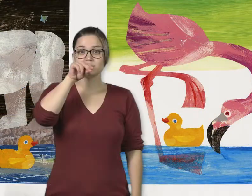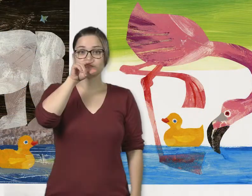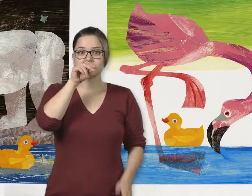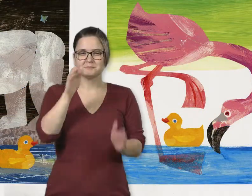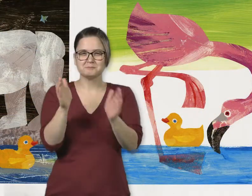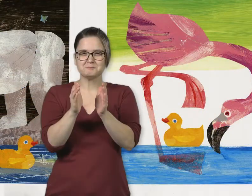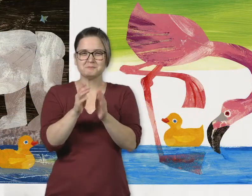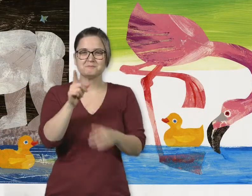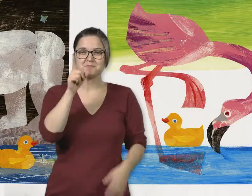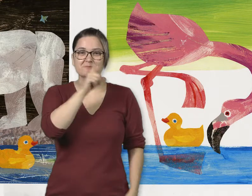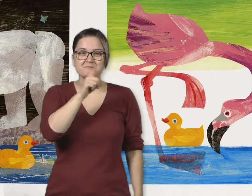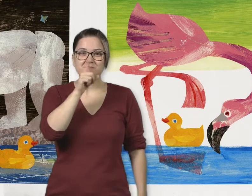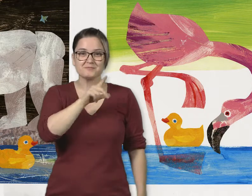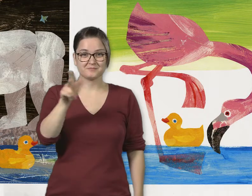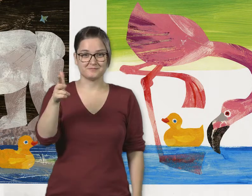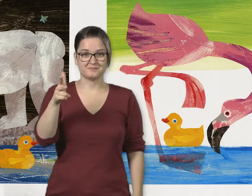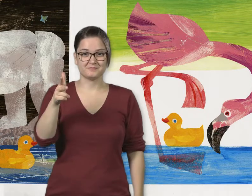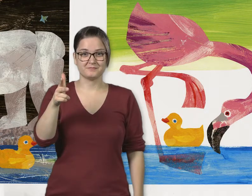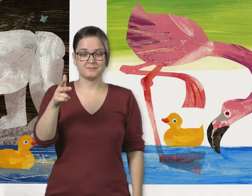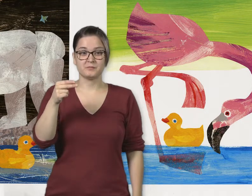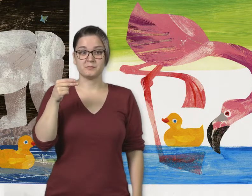The third little rubber duck drifts north.